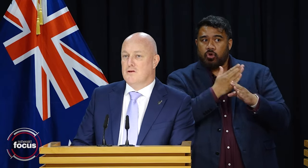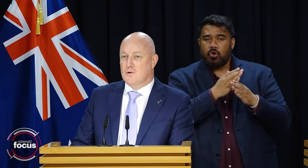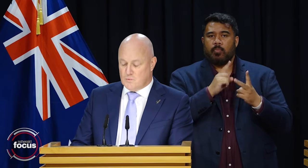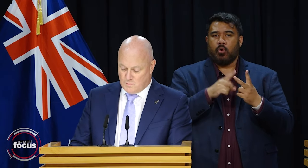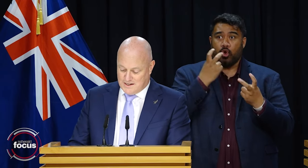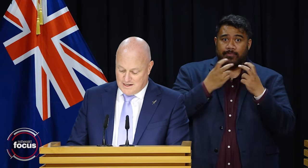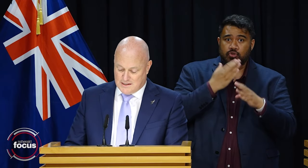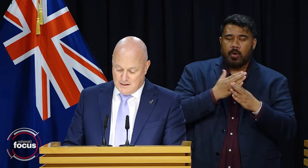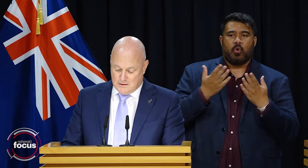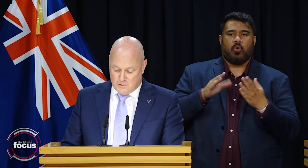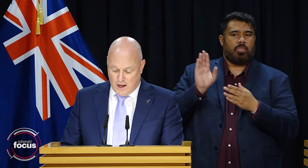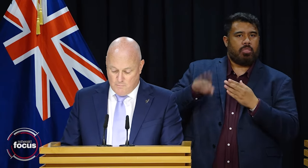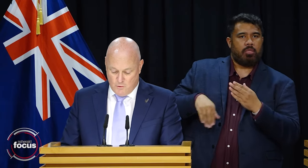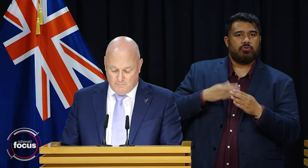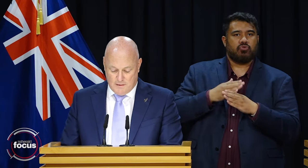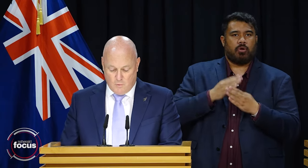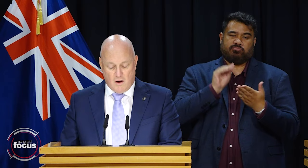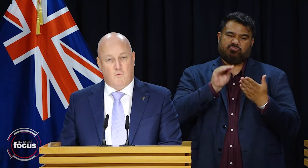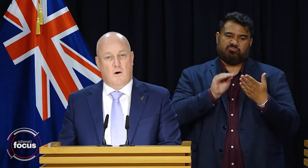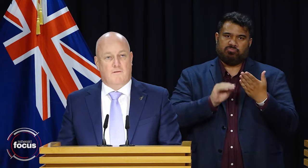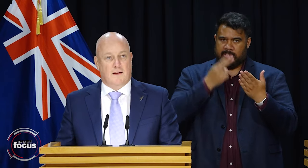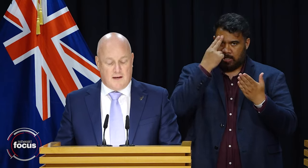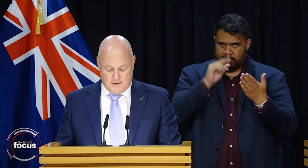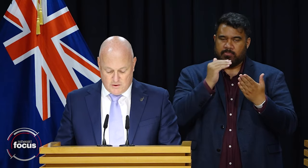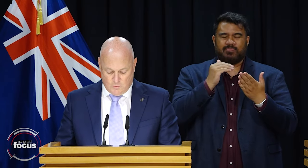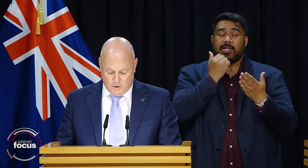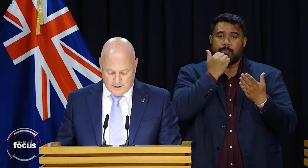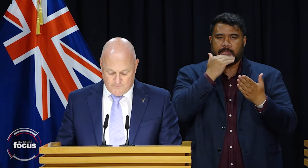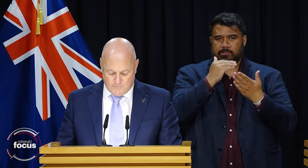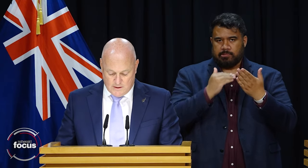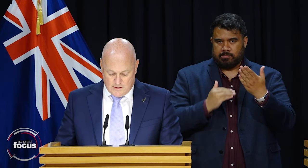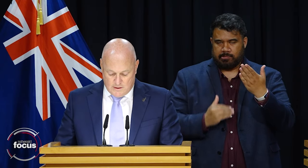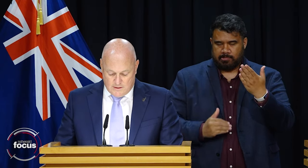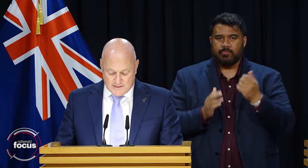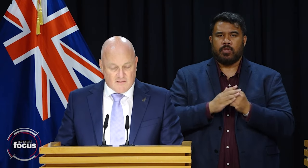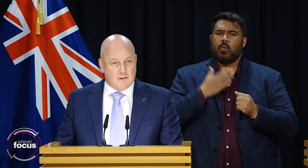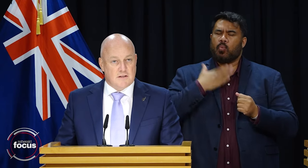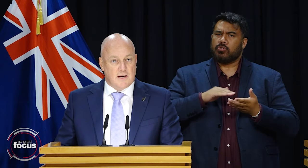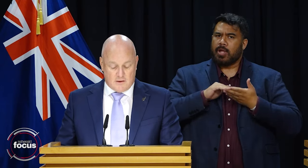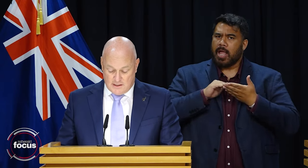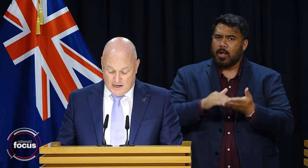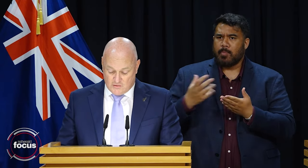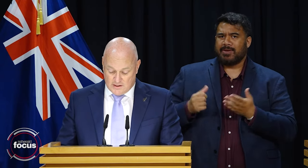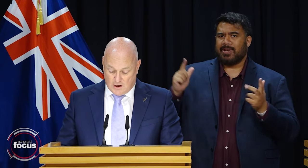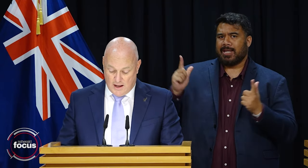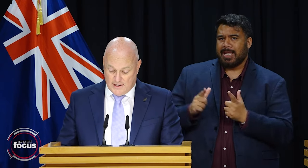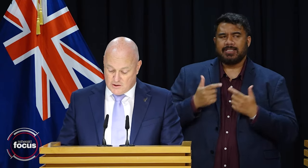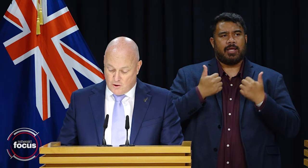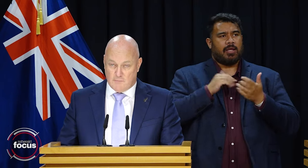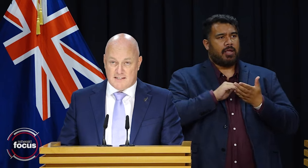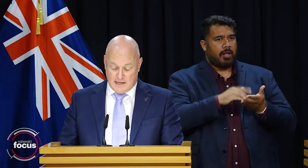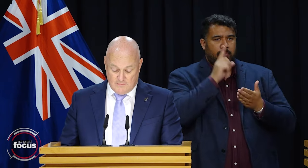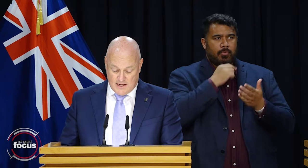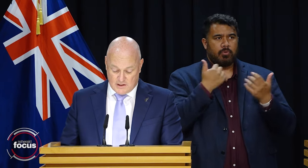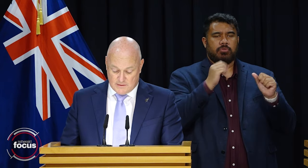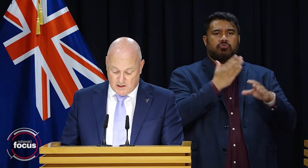part of the tools we need to help move people off welfare and into work. This Government inherited a country in decline, and as you